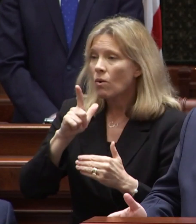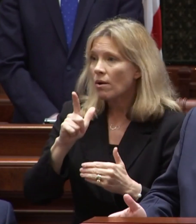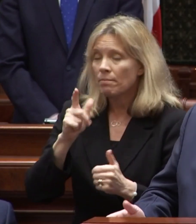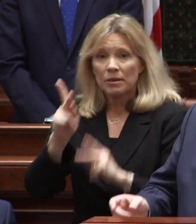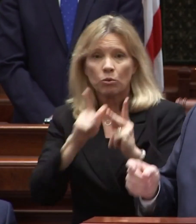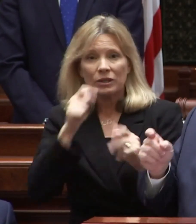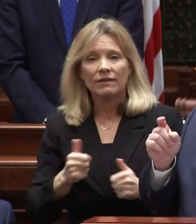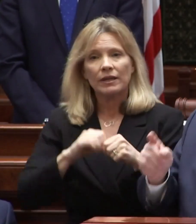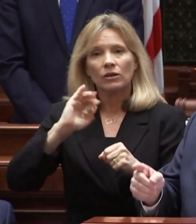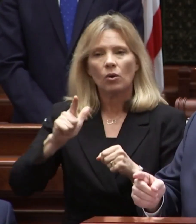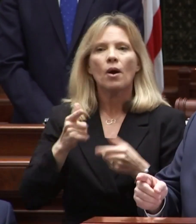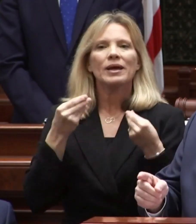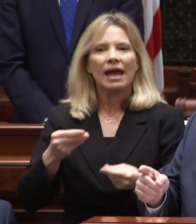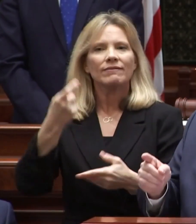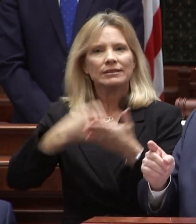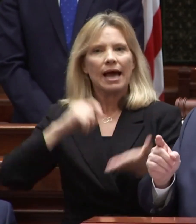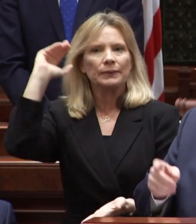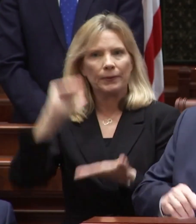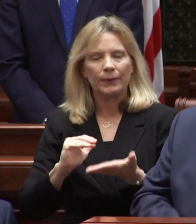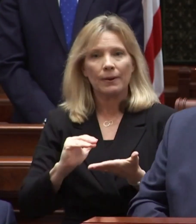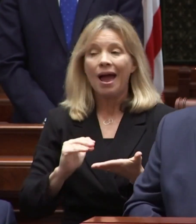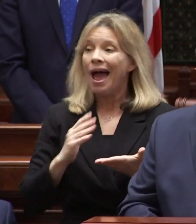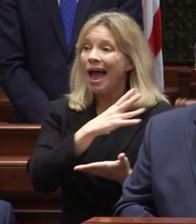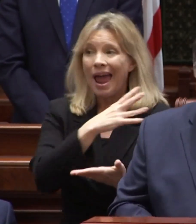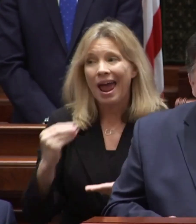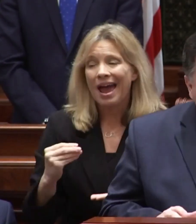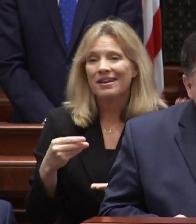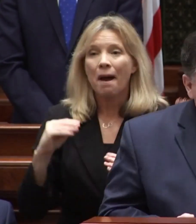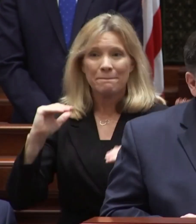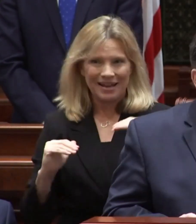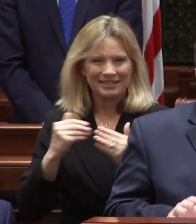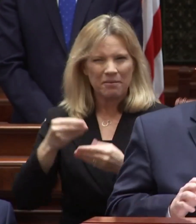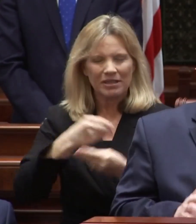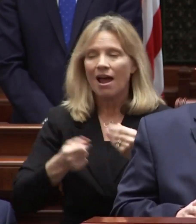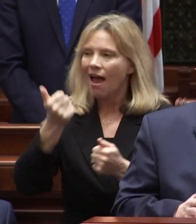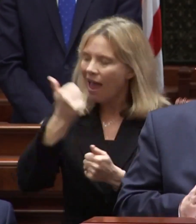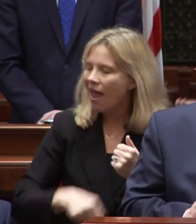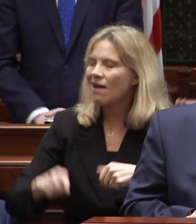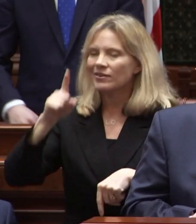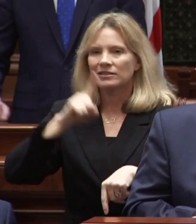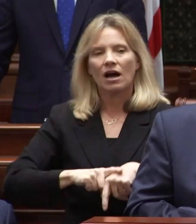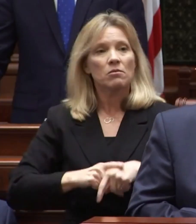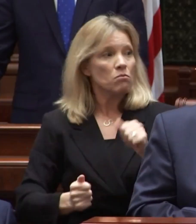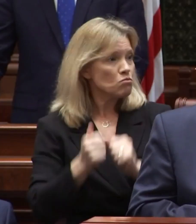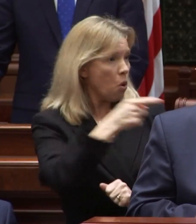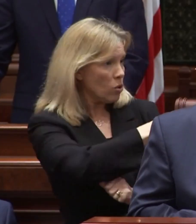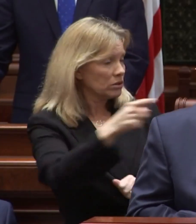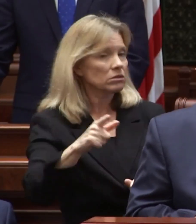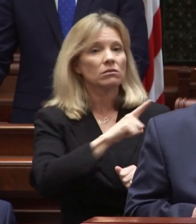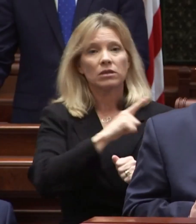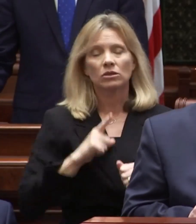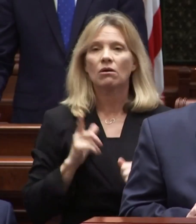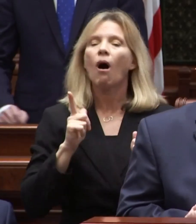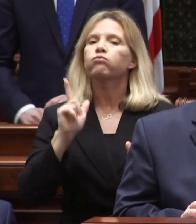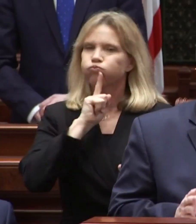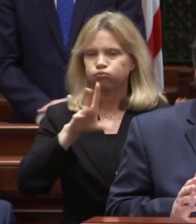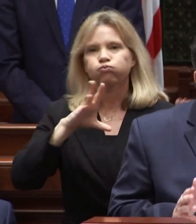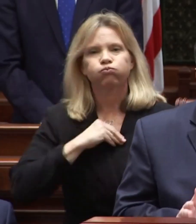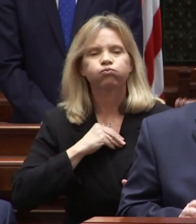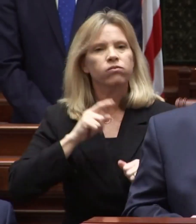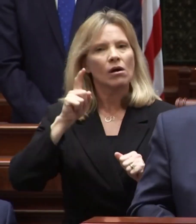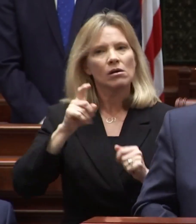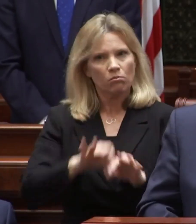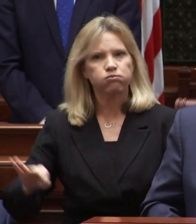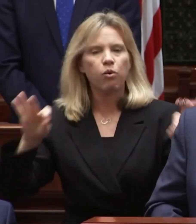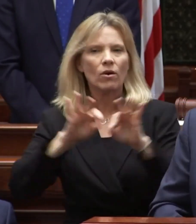every illinoisan and we balanced our budget at every turn a majority of the general assembly embraced the necessary